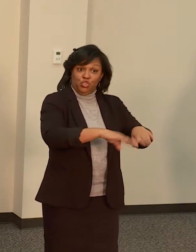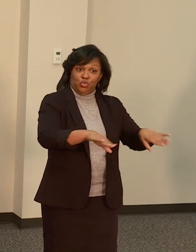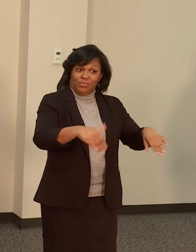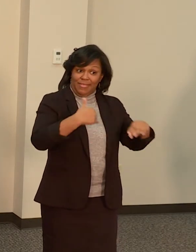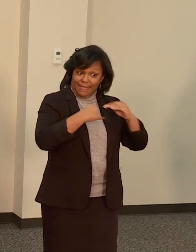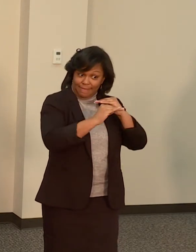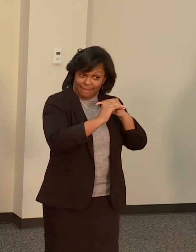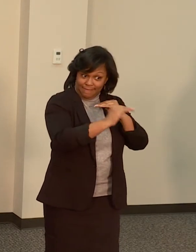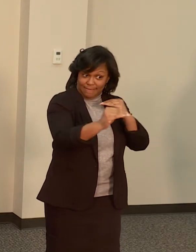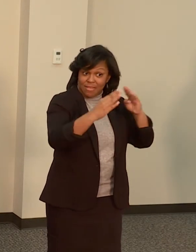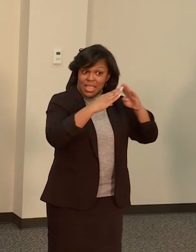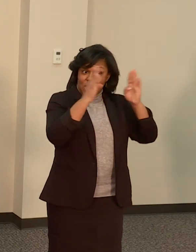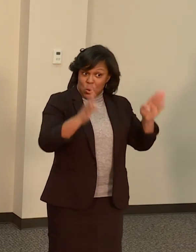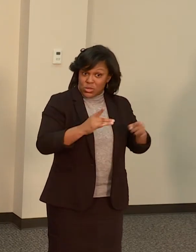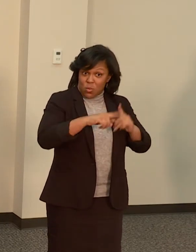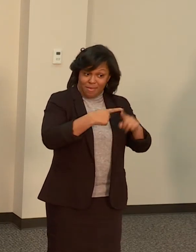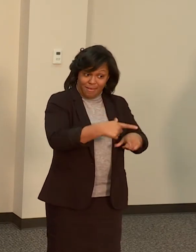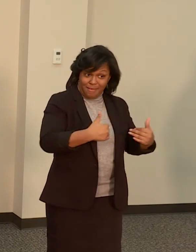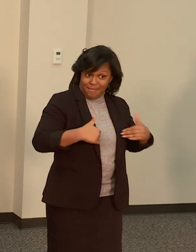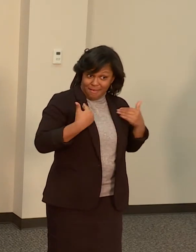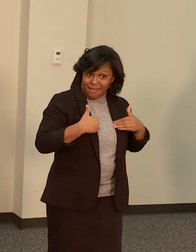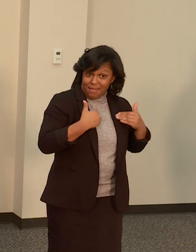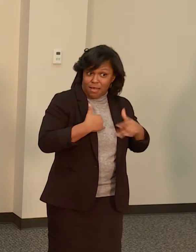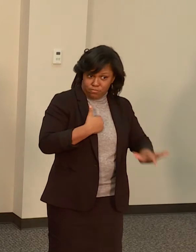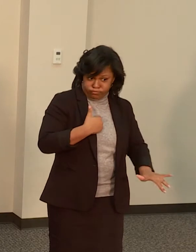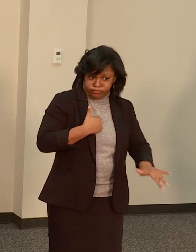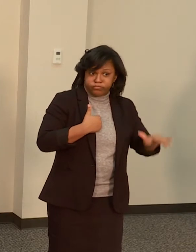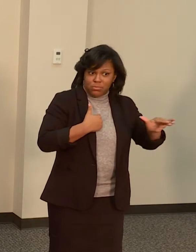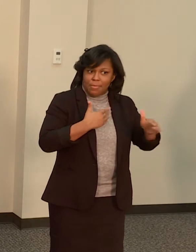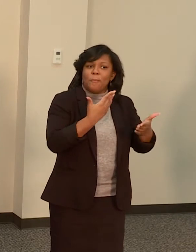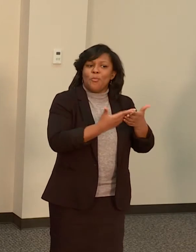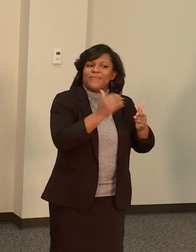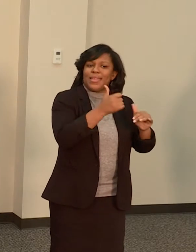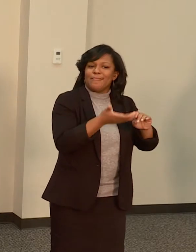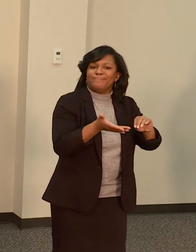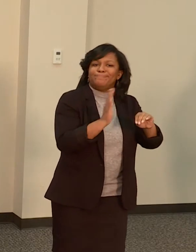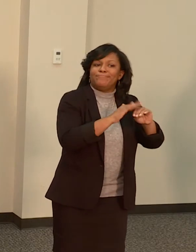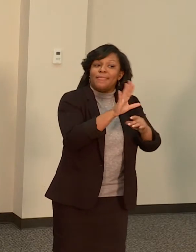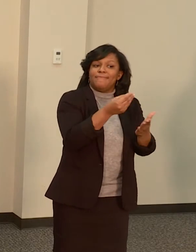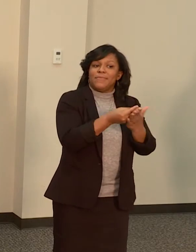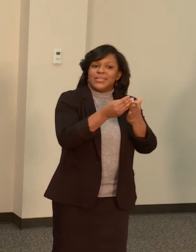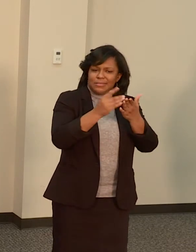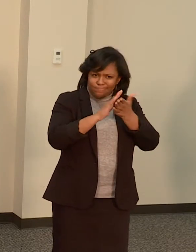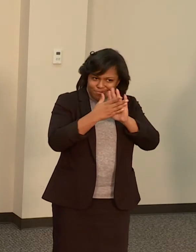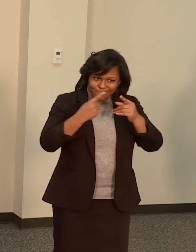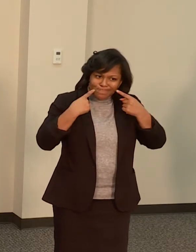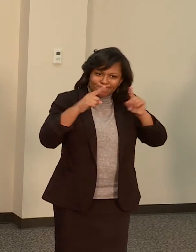we can increase their financial success over a lifetime.